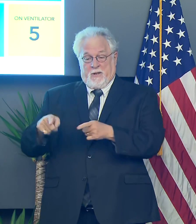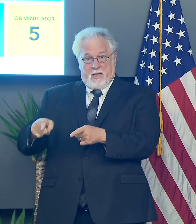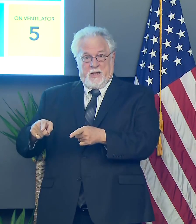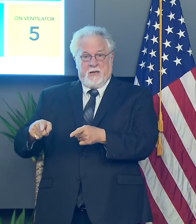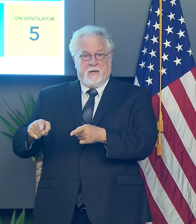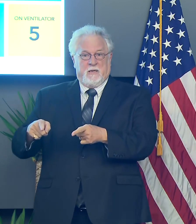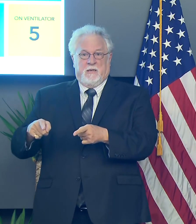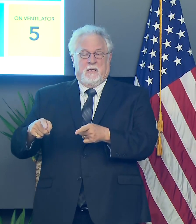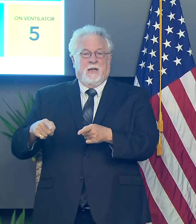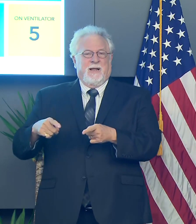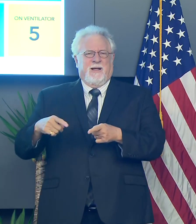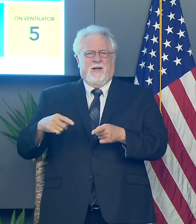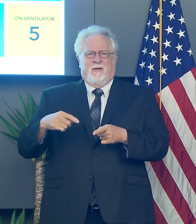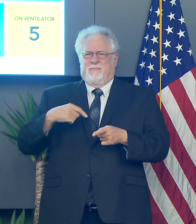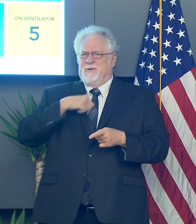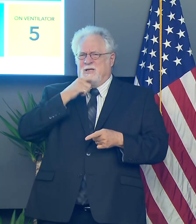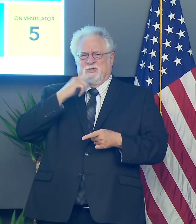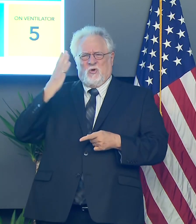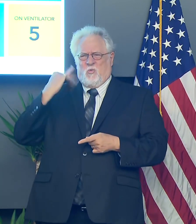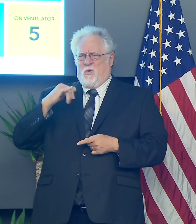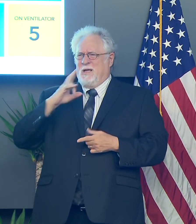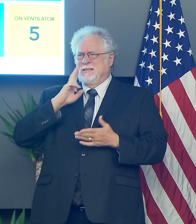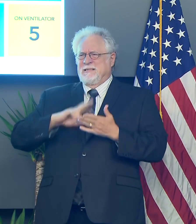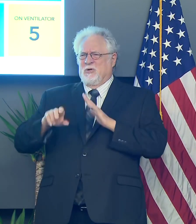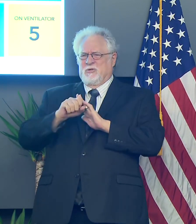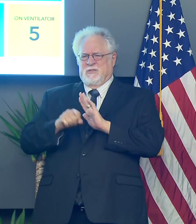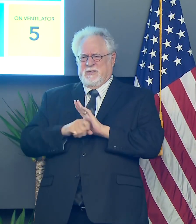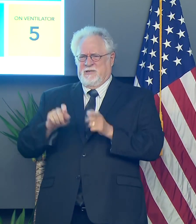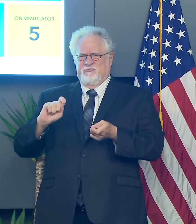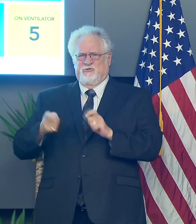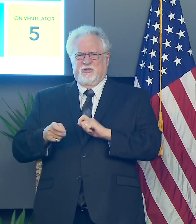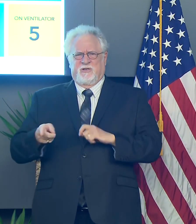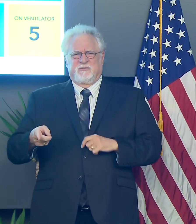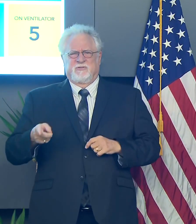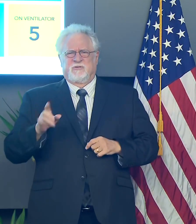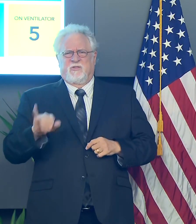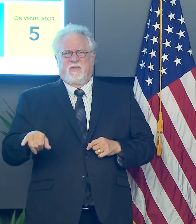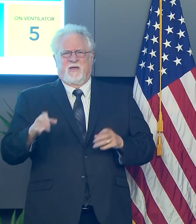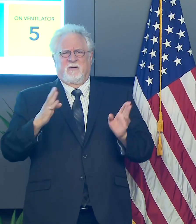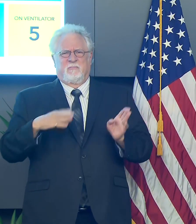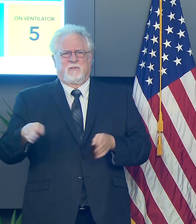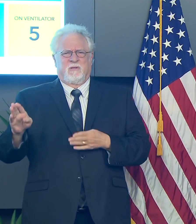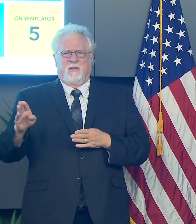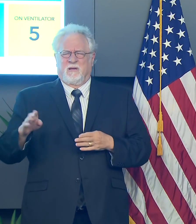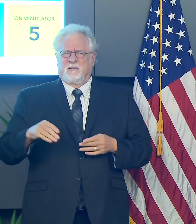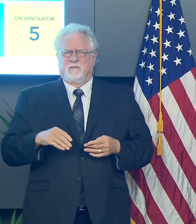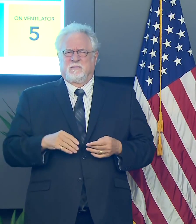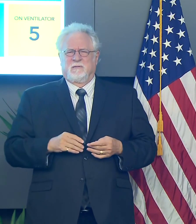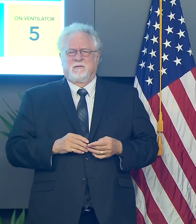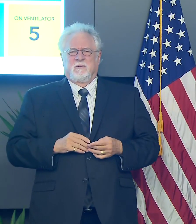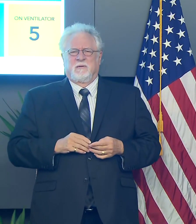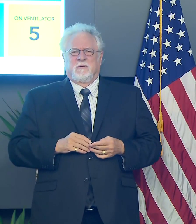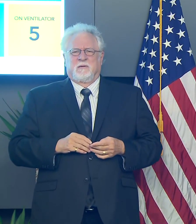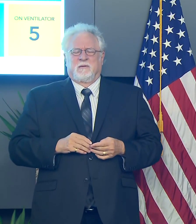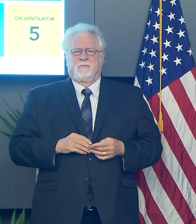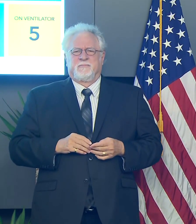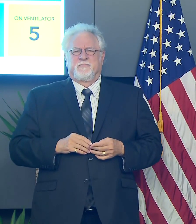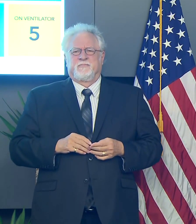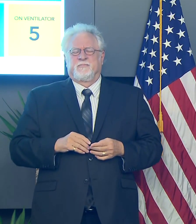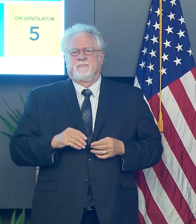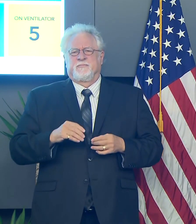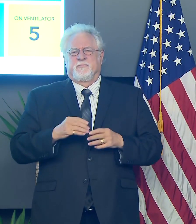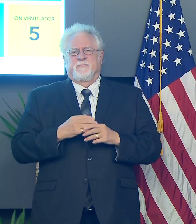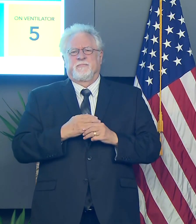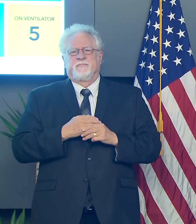at all sure why the Secretary of State decided to move away from those, um, from the approach that he